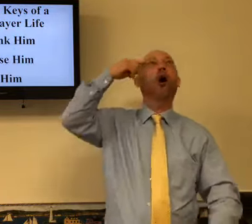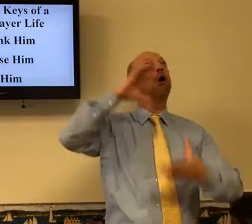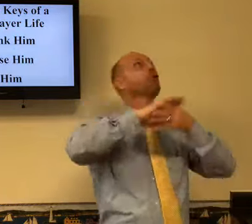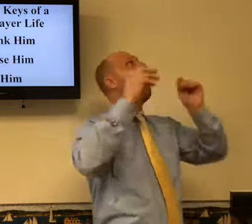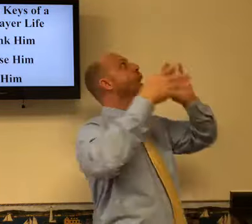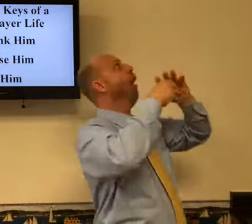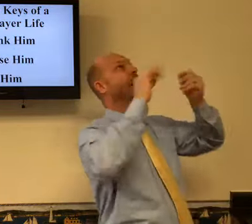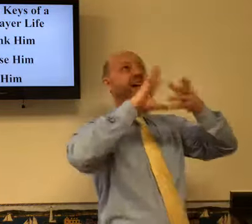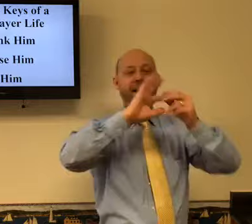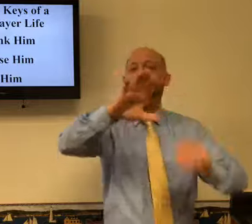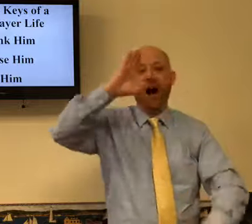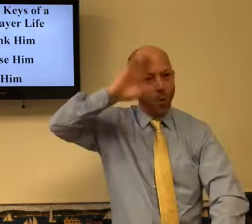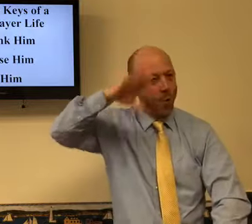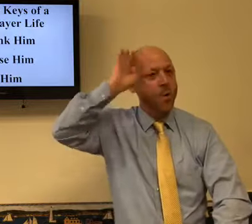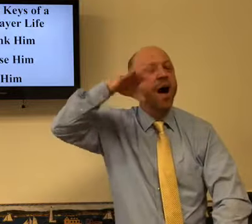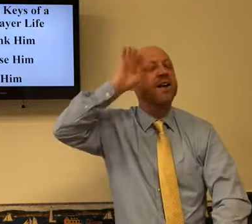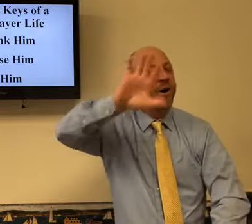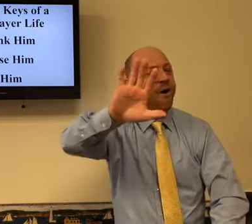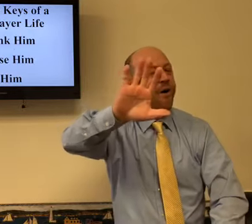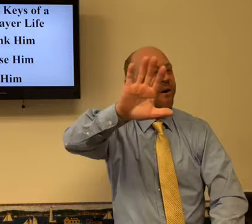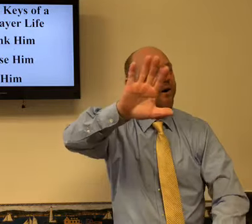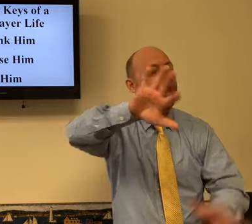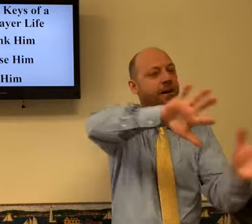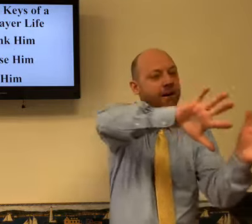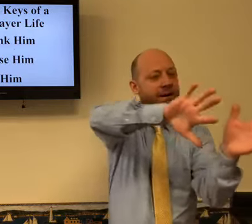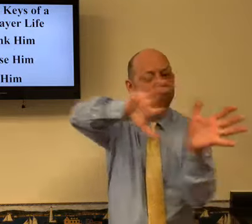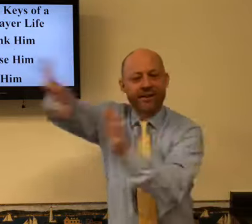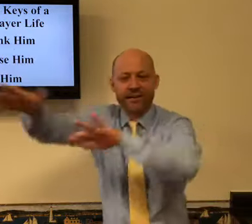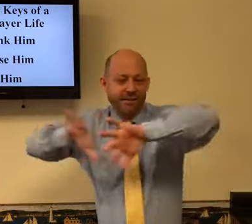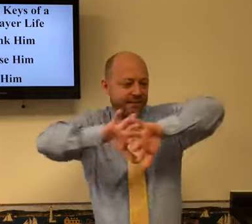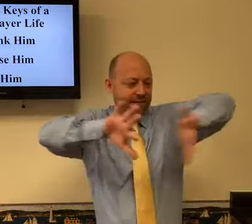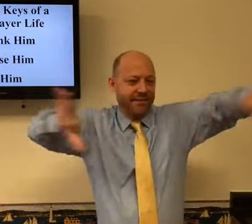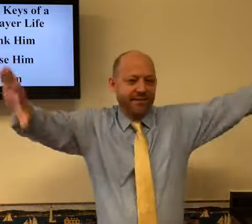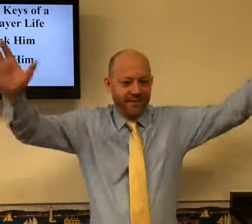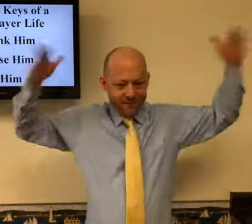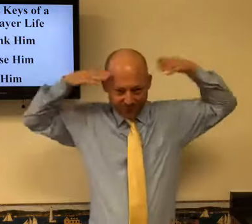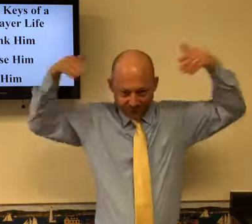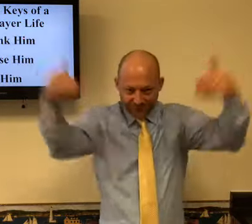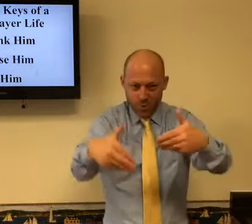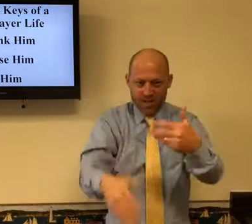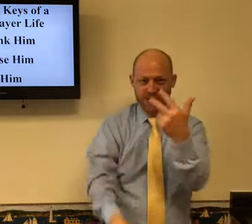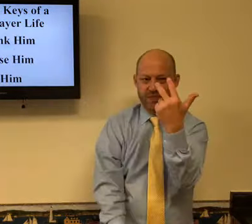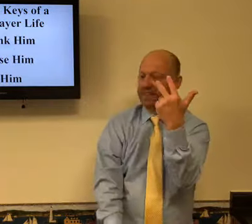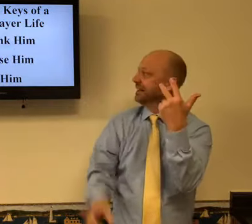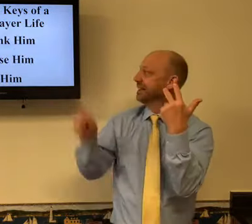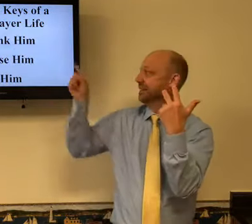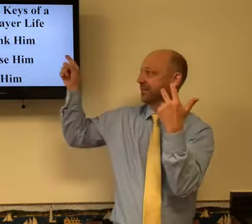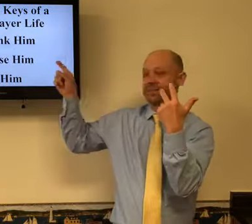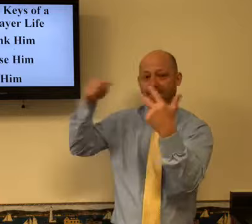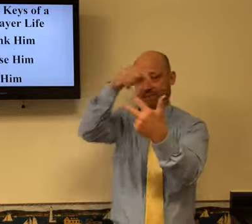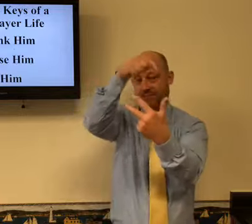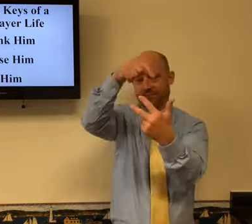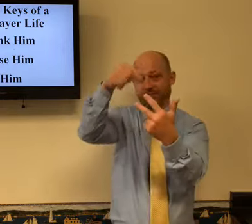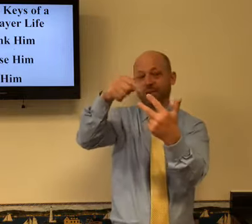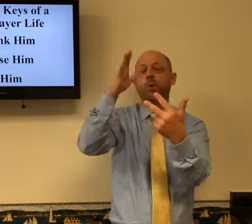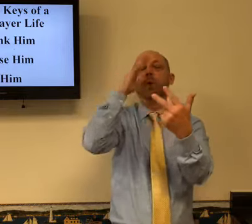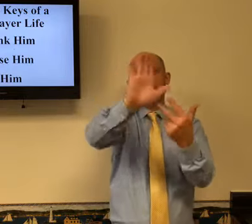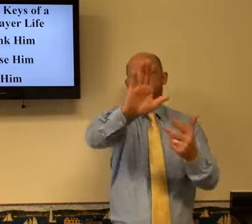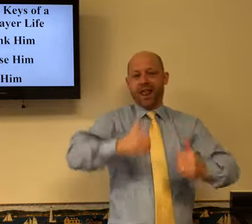Now, I have given you this lesson, and I want to put that aside. Put all the stories aside. I want you to, because I've given you a few